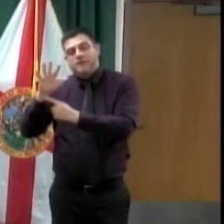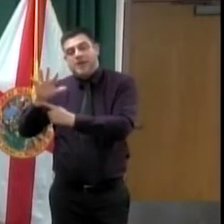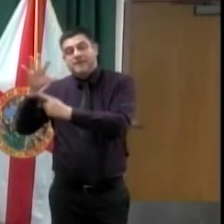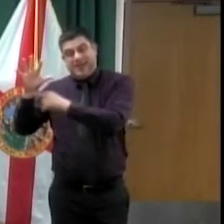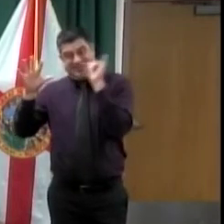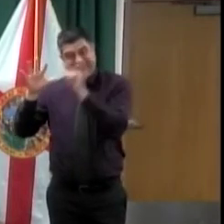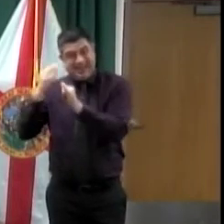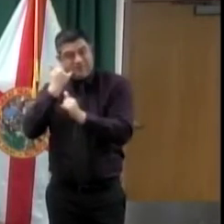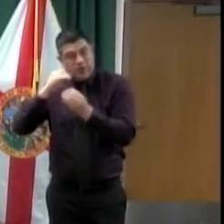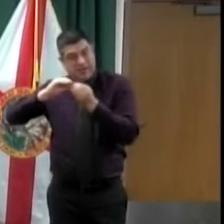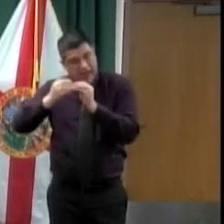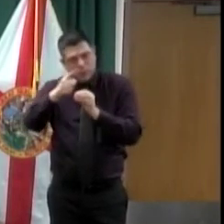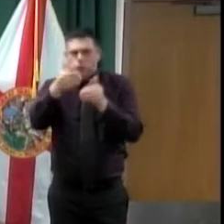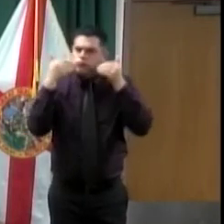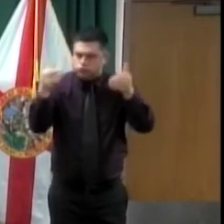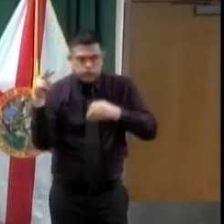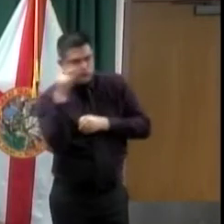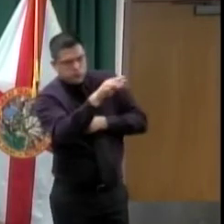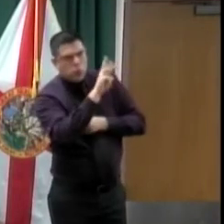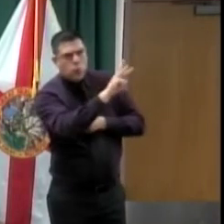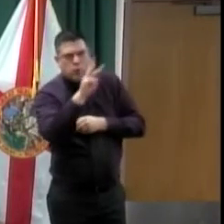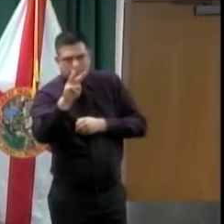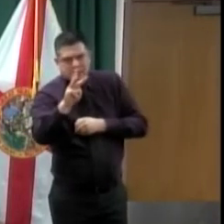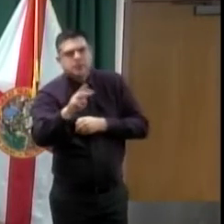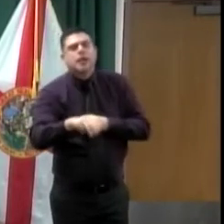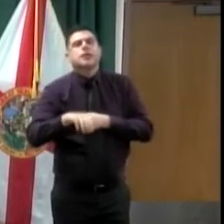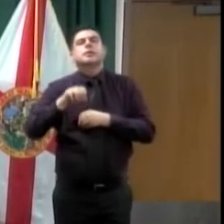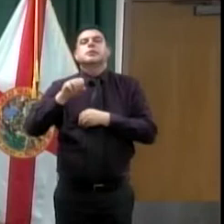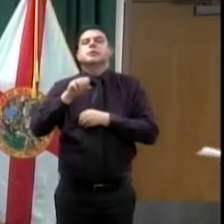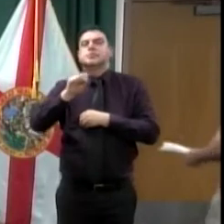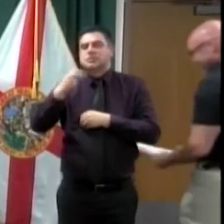thesharingcenter.org. Thank you again.